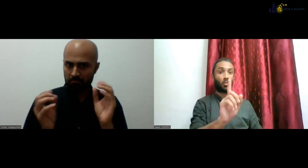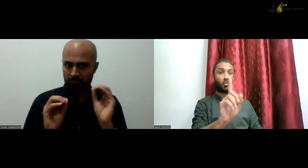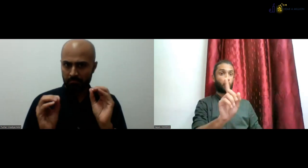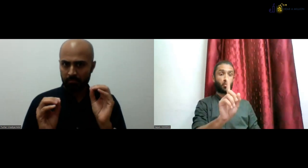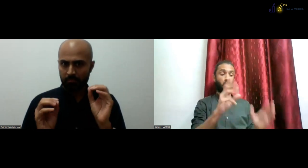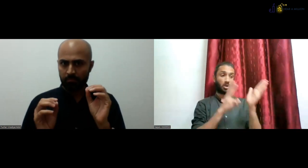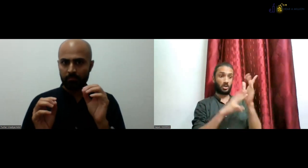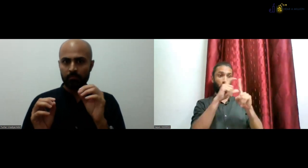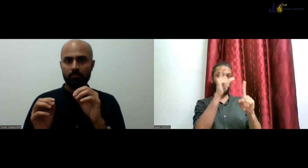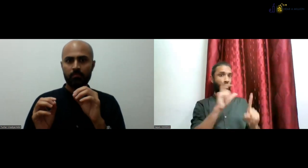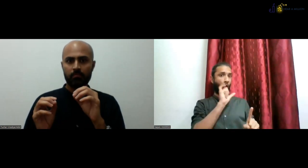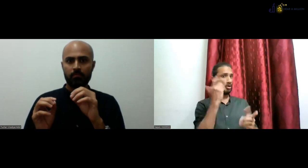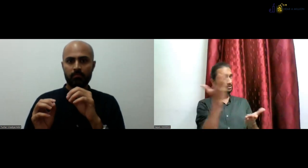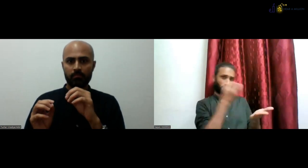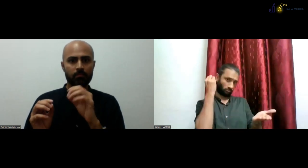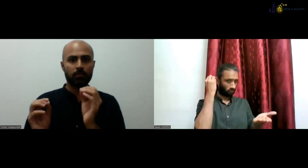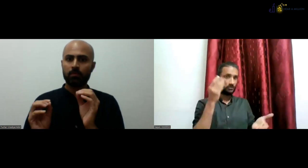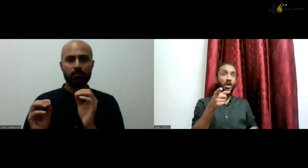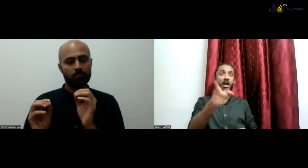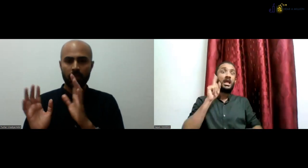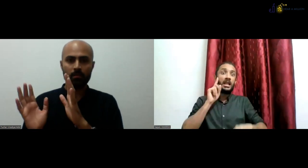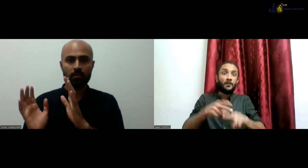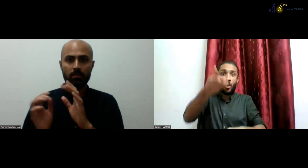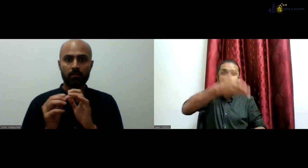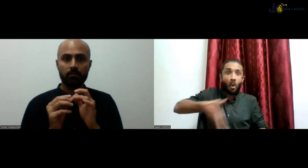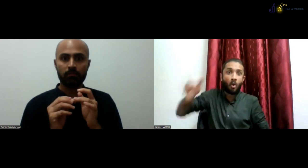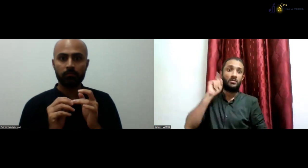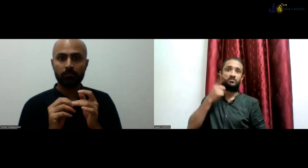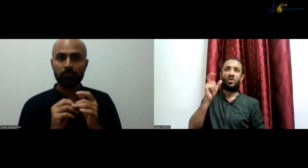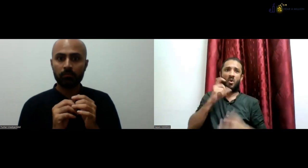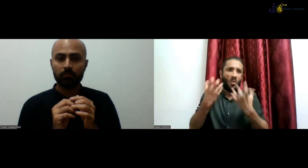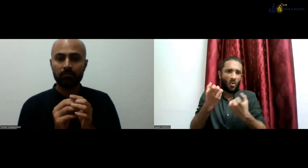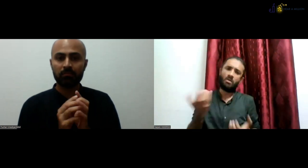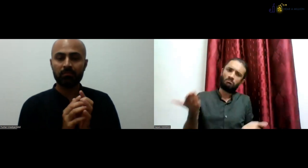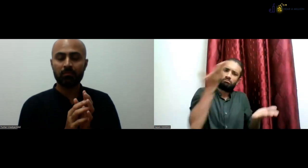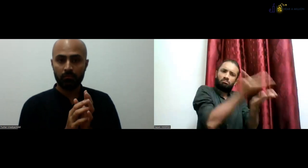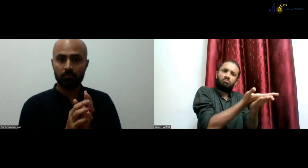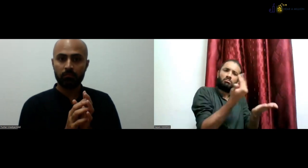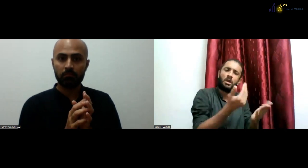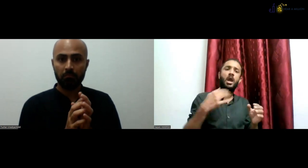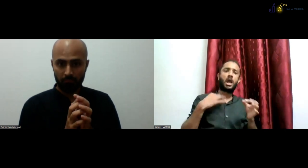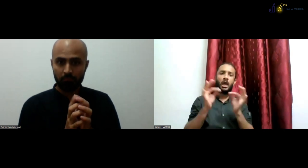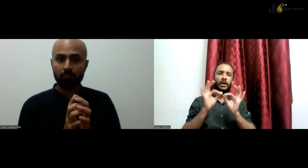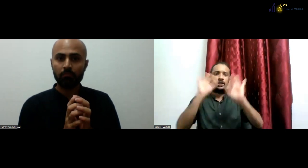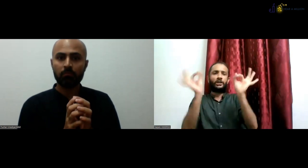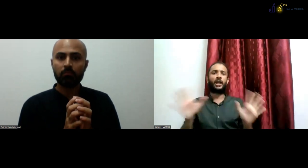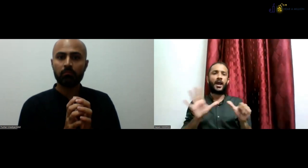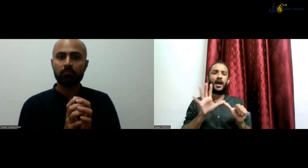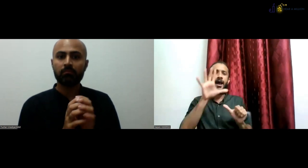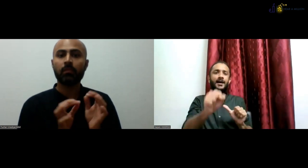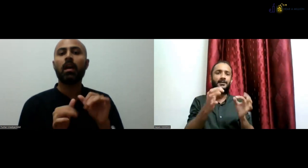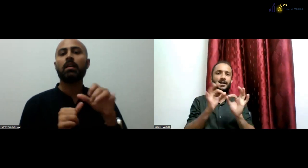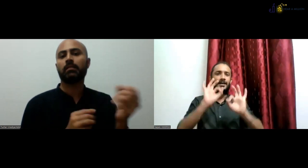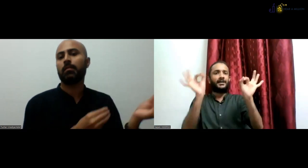have collaborated with any deaf college or school? No, no. So MDU is a mainstream university.